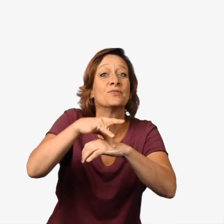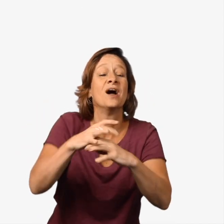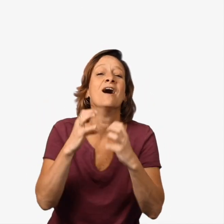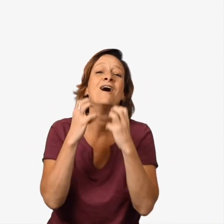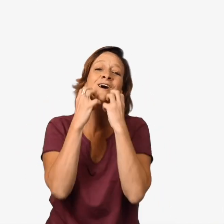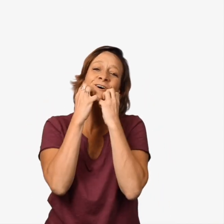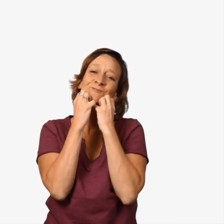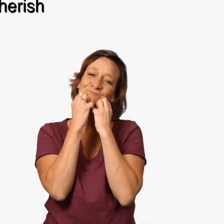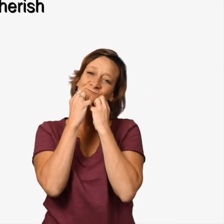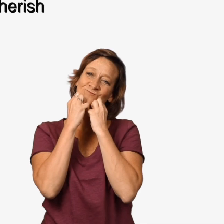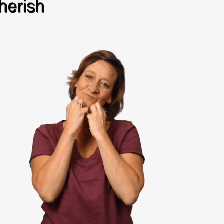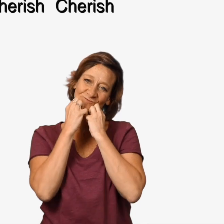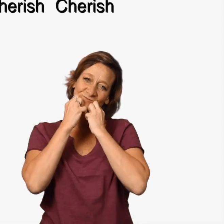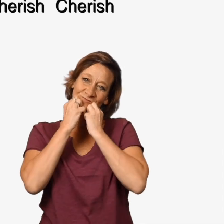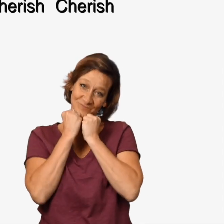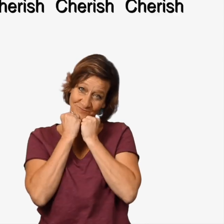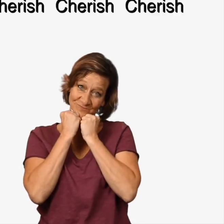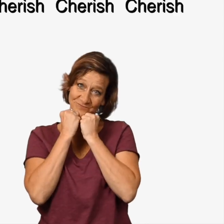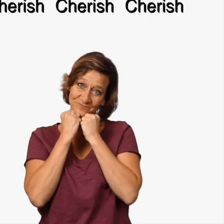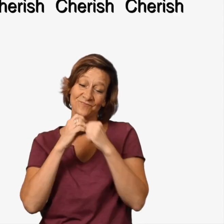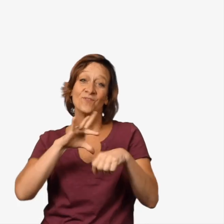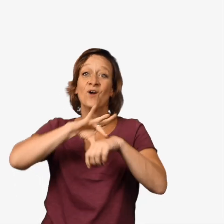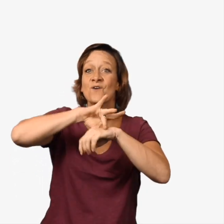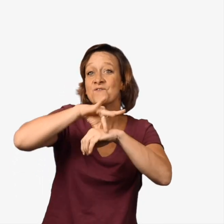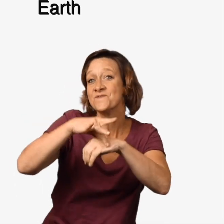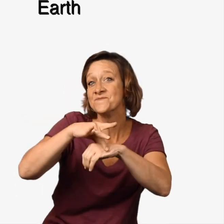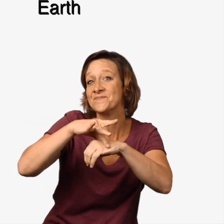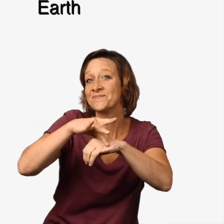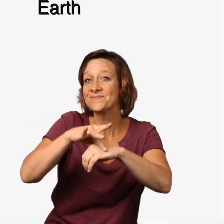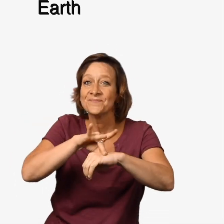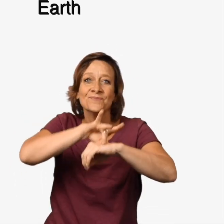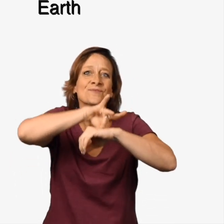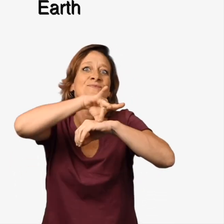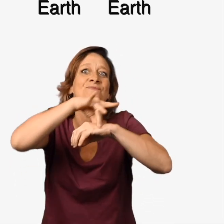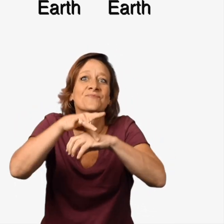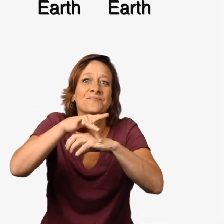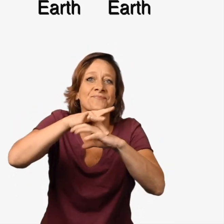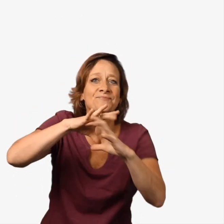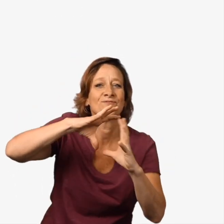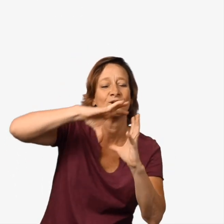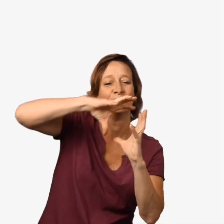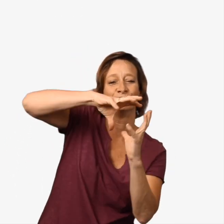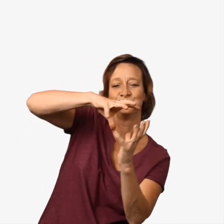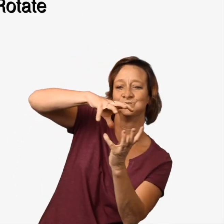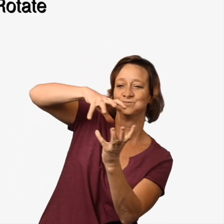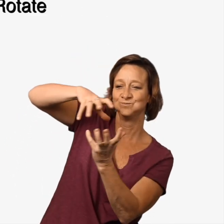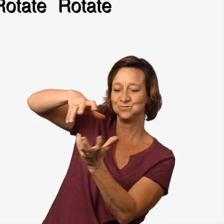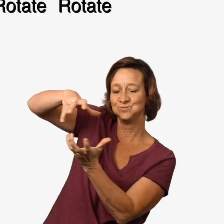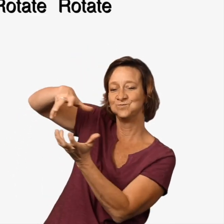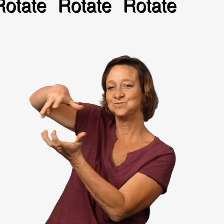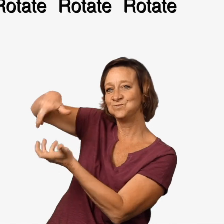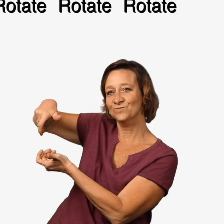Cherish, cherish, cherish. Earth, Earth. Rotate, rotate, rotate